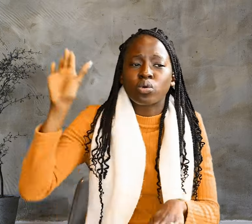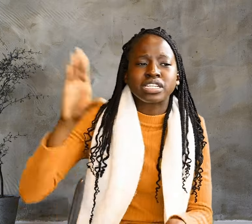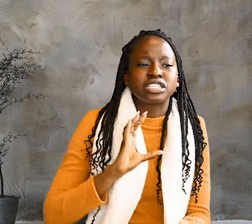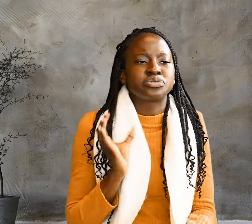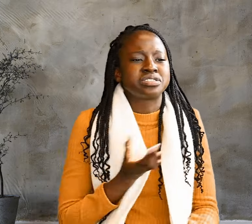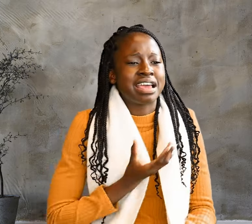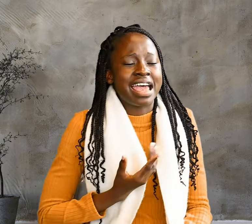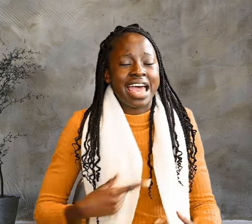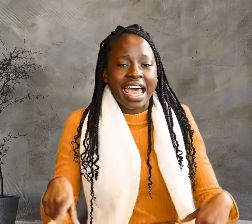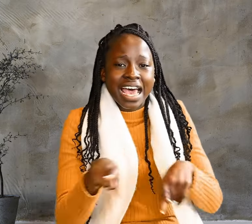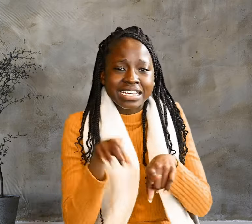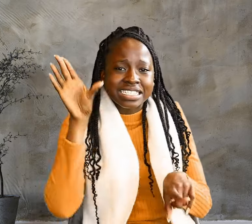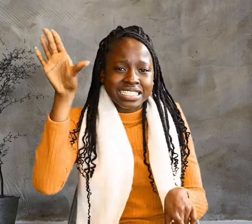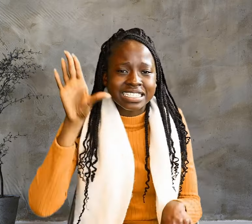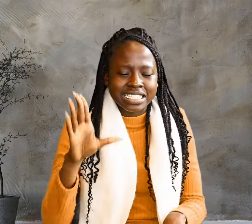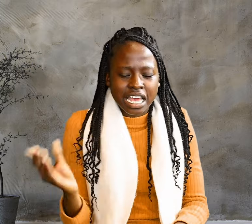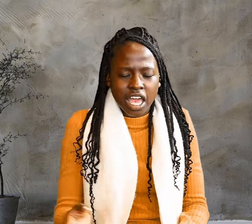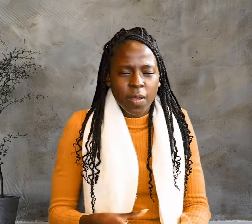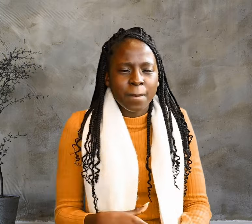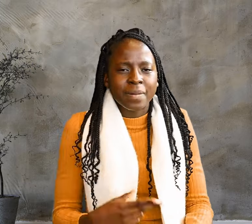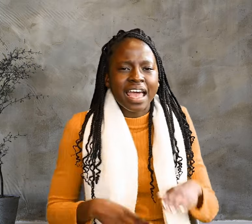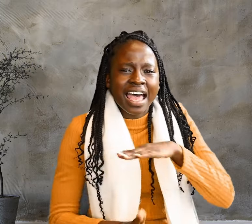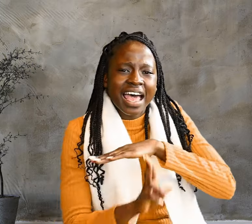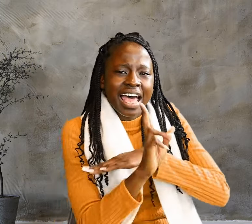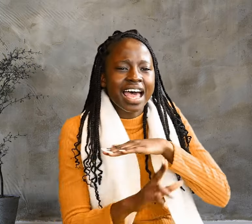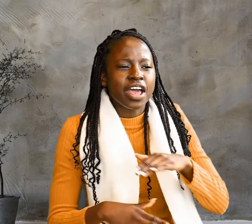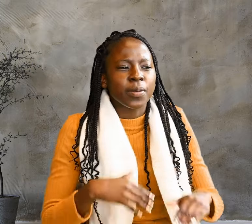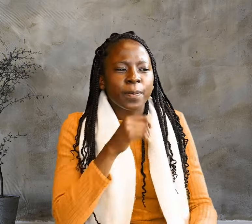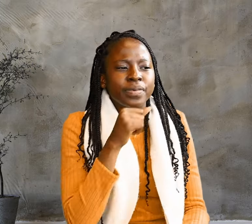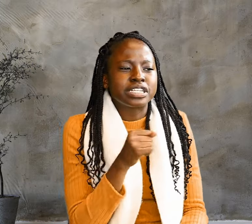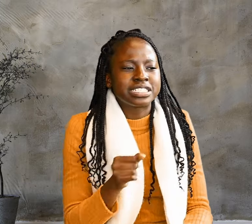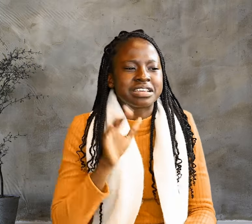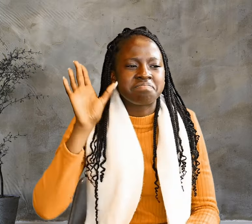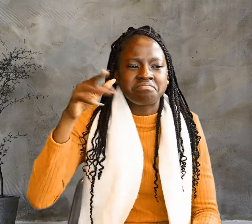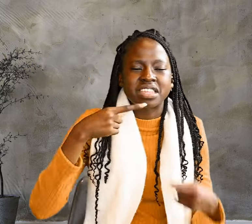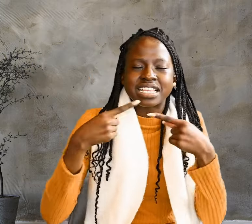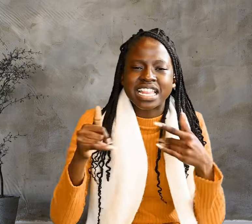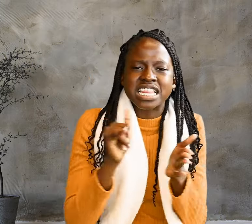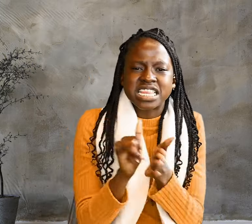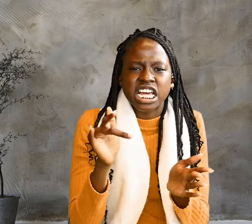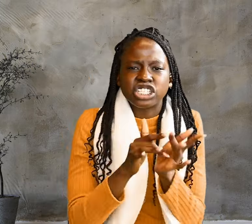high priest that year, he prophesied that Jesus would die for the Jewish nation.